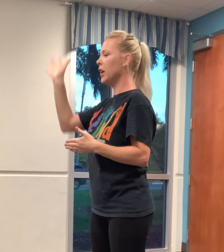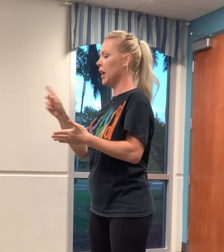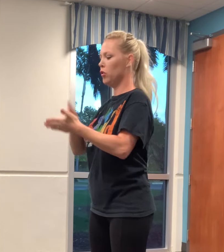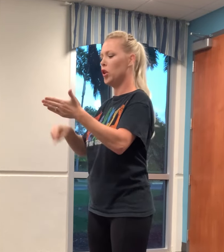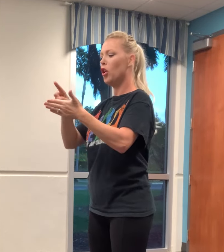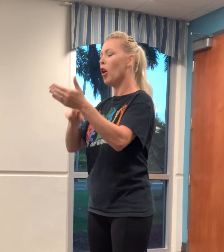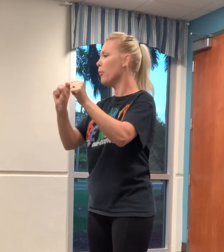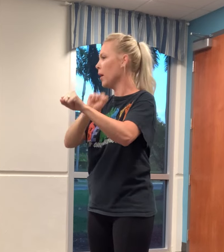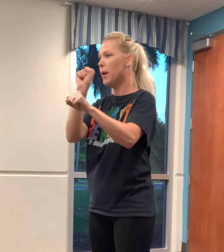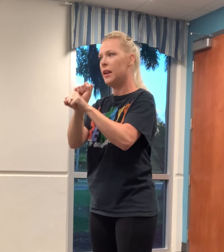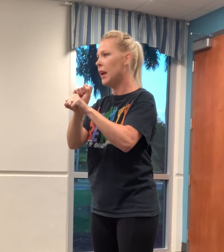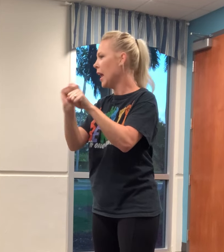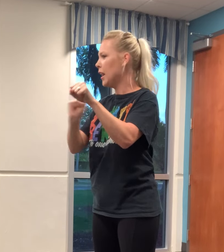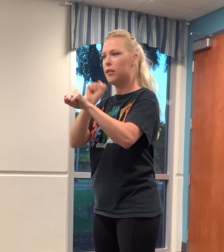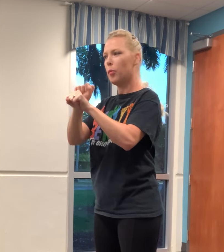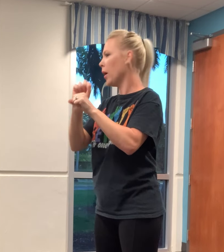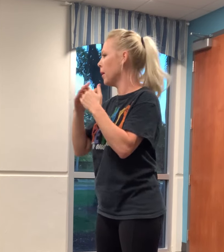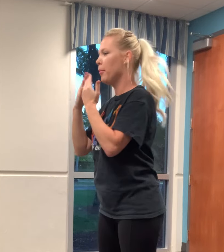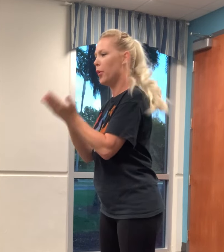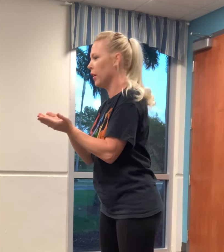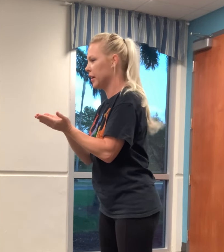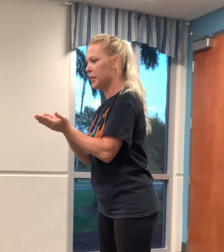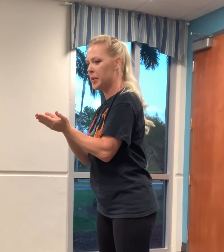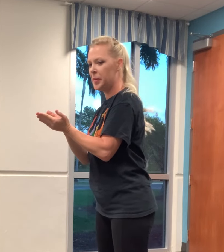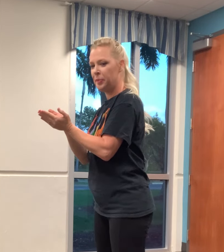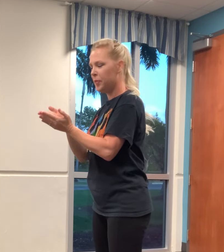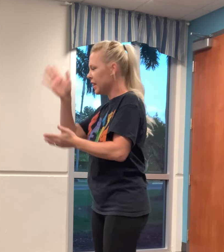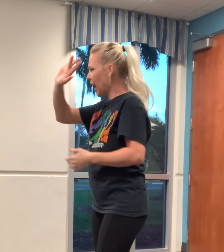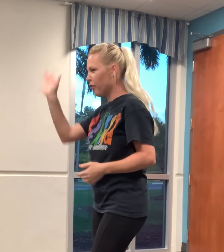cancel your appointments in his appointment book. Never.